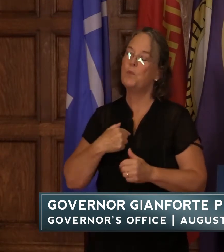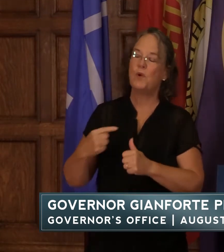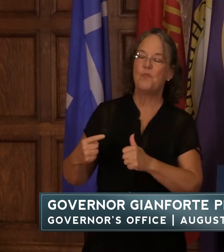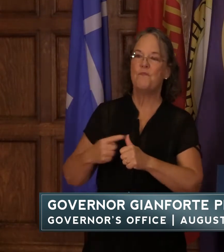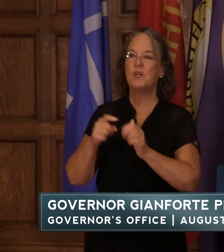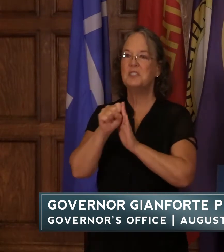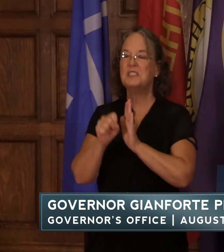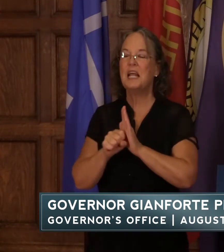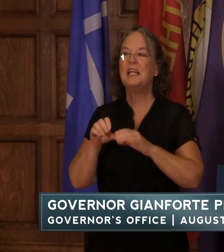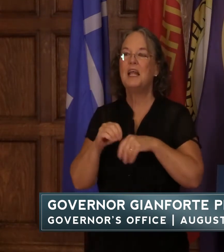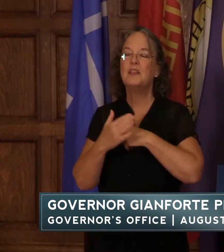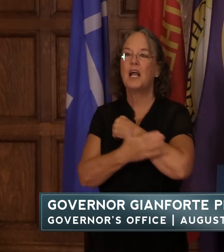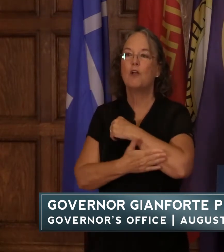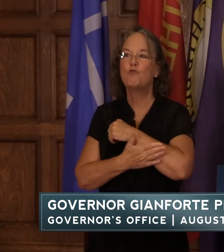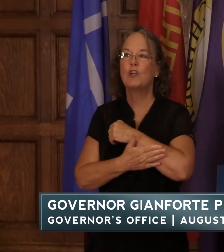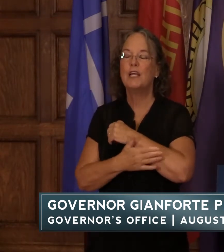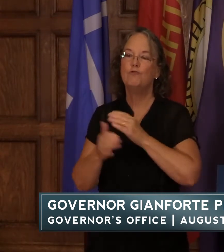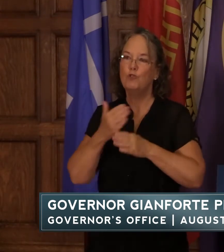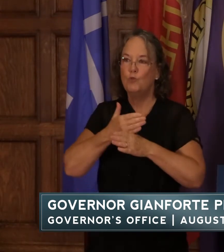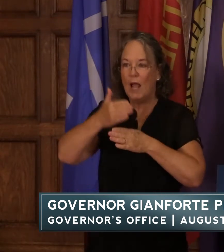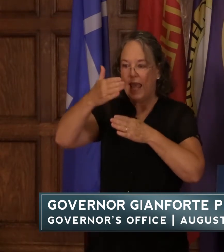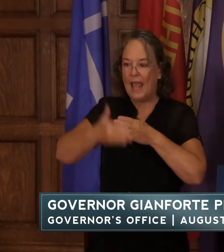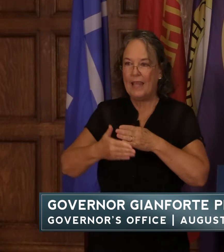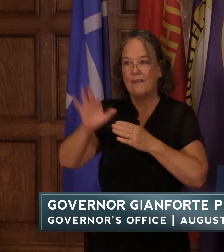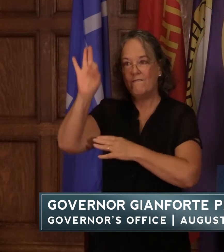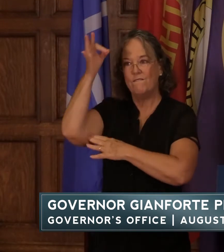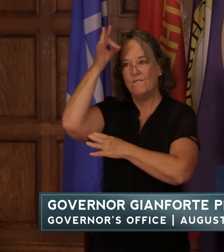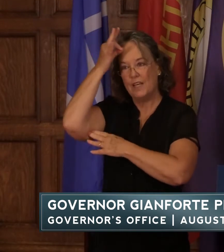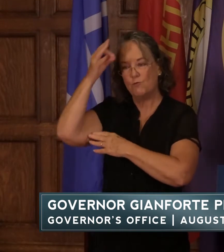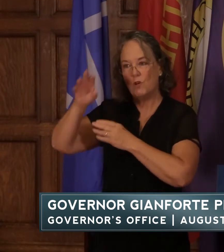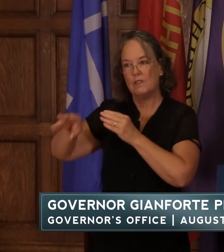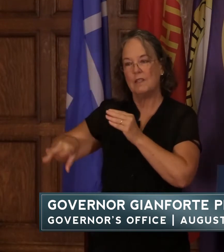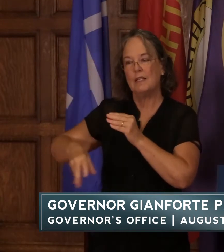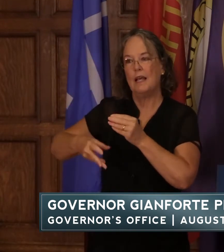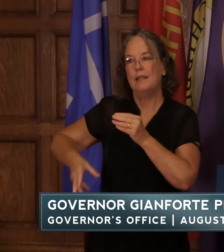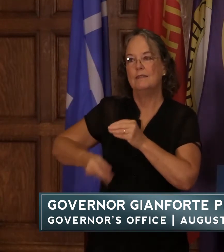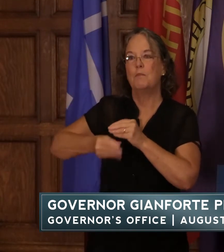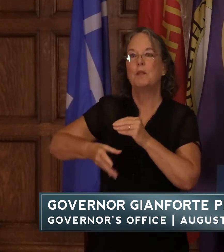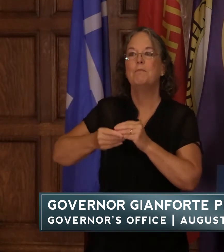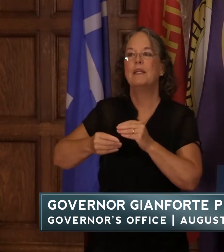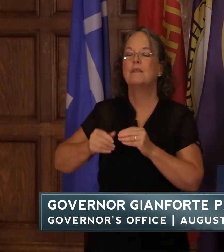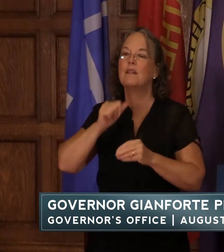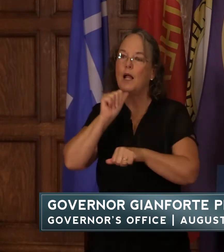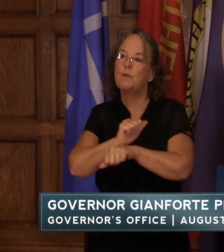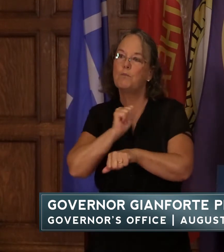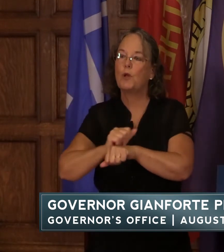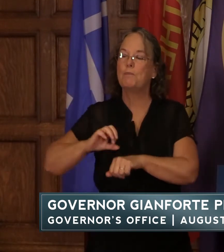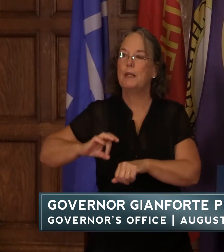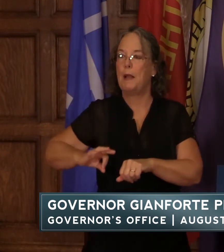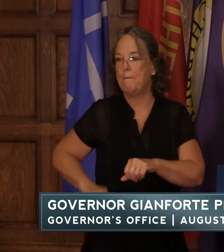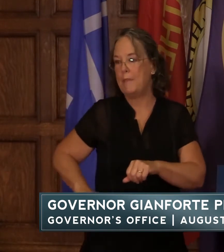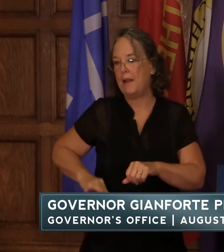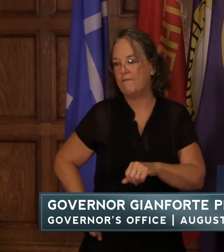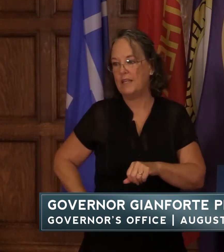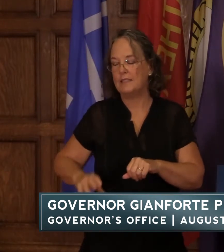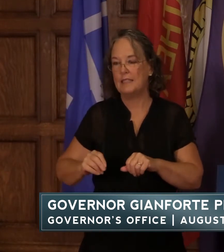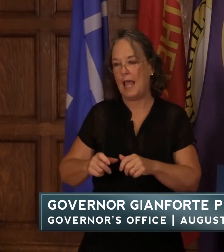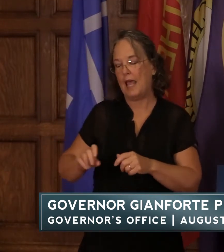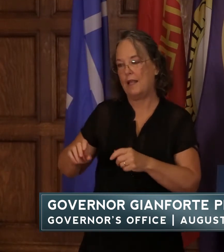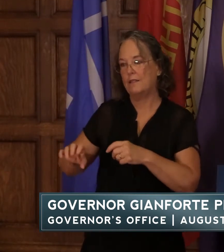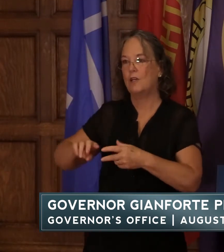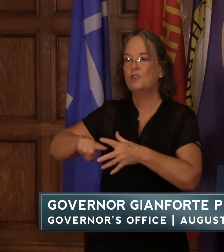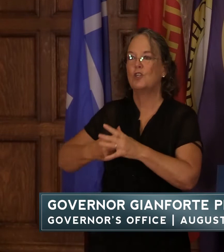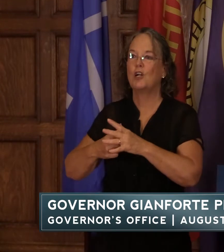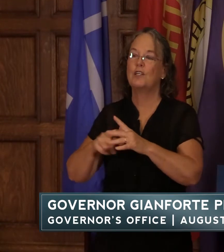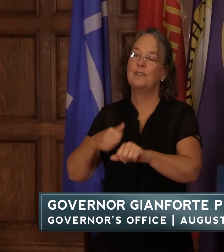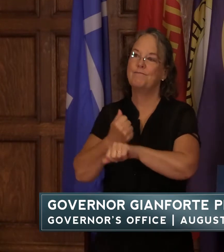first state in the country to end federal supplemental unemployment benefits and launch a return to work bonus program